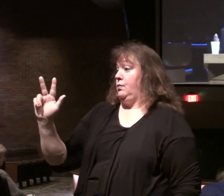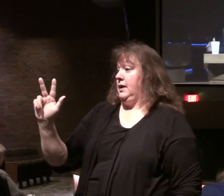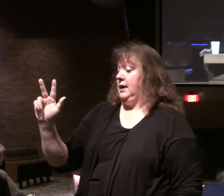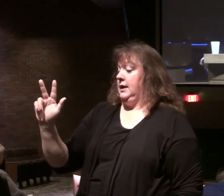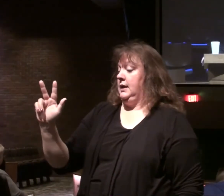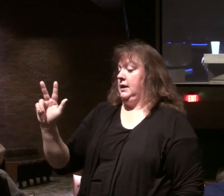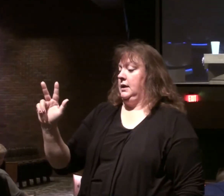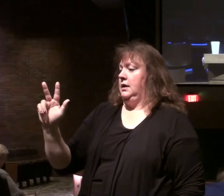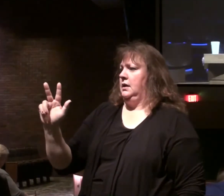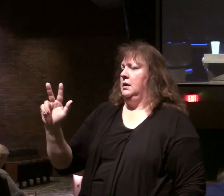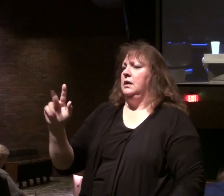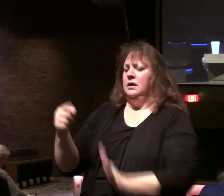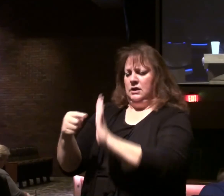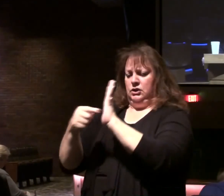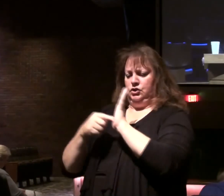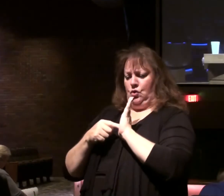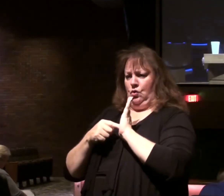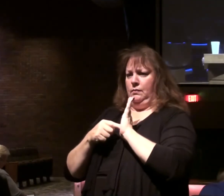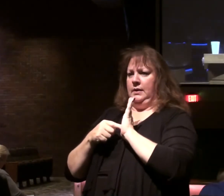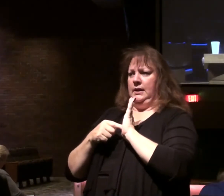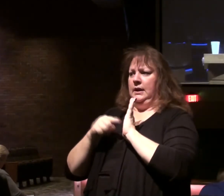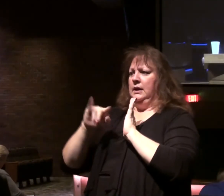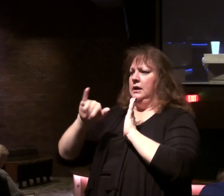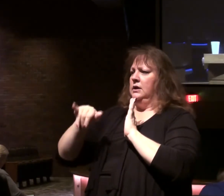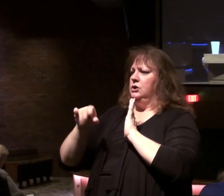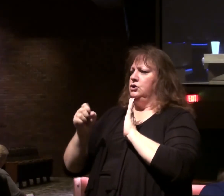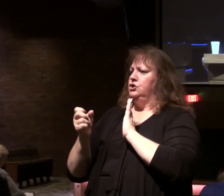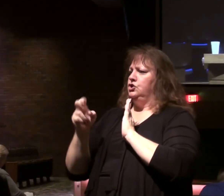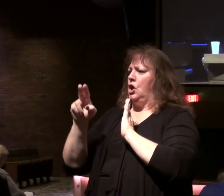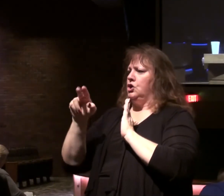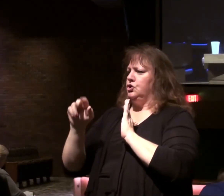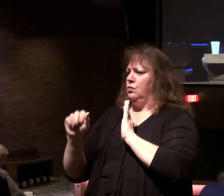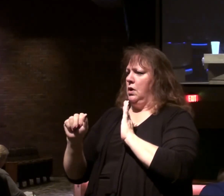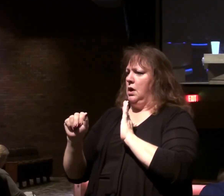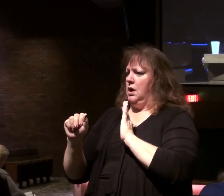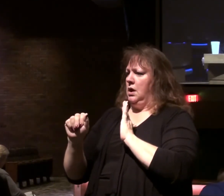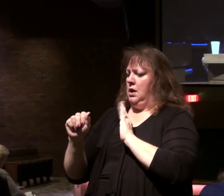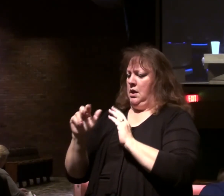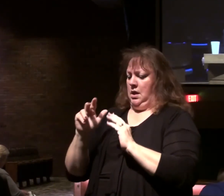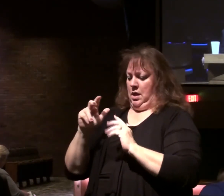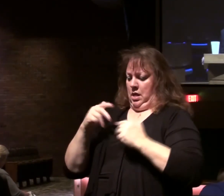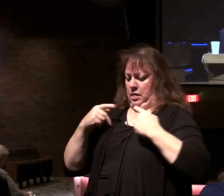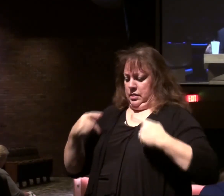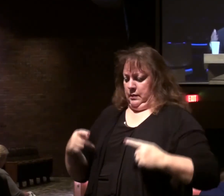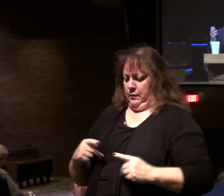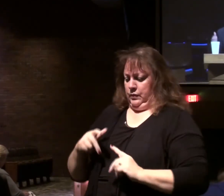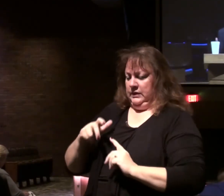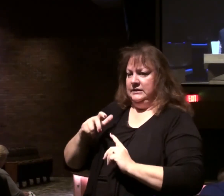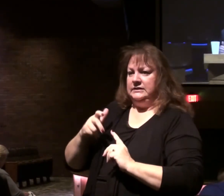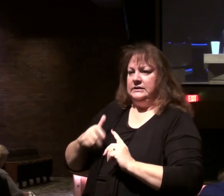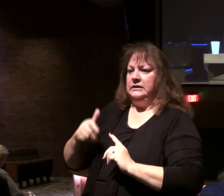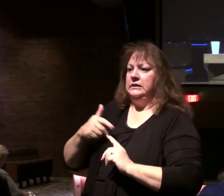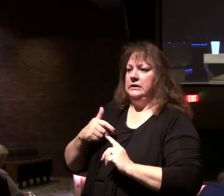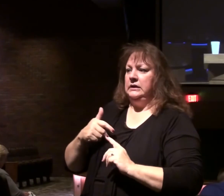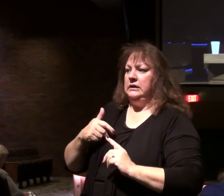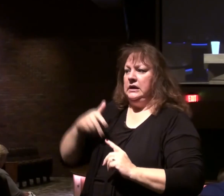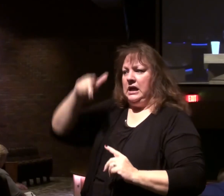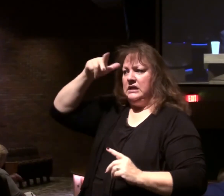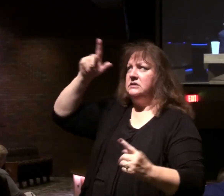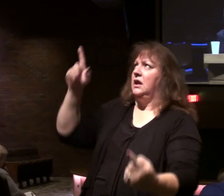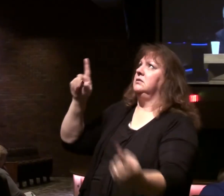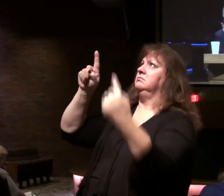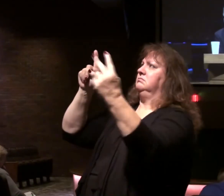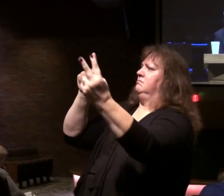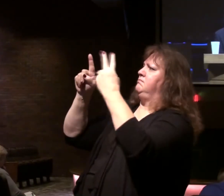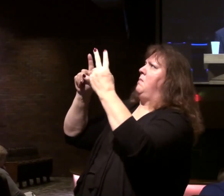Then he showed me Joshua, still in Bethariah. The high priest standing before the angel of the Lord. Satan standing to confuse him.